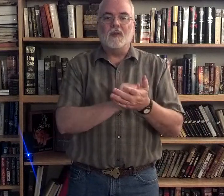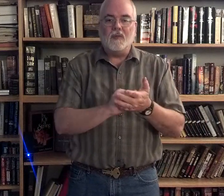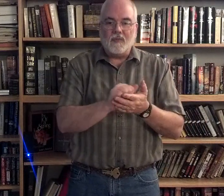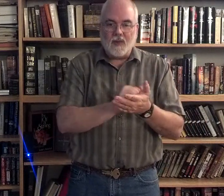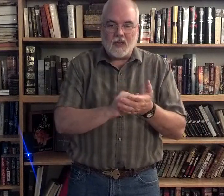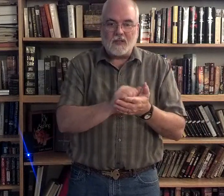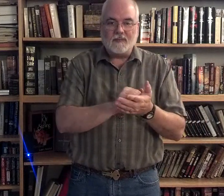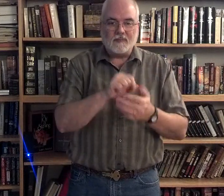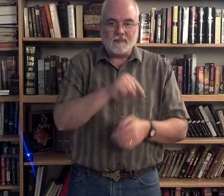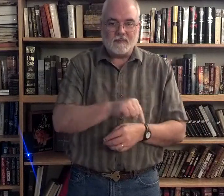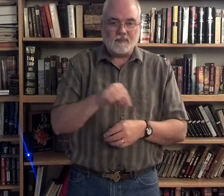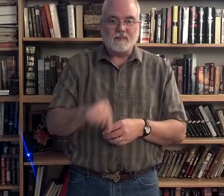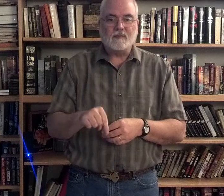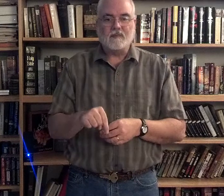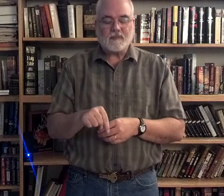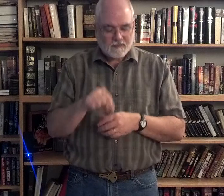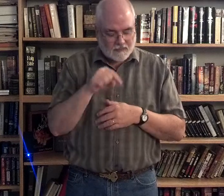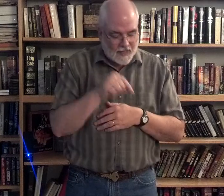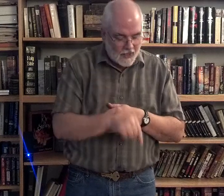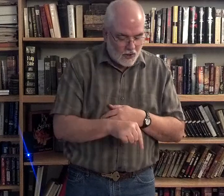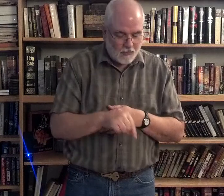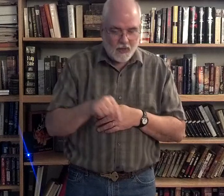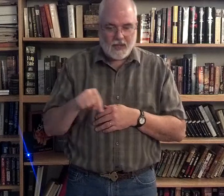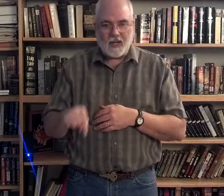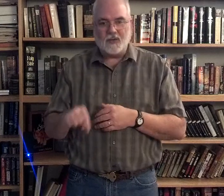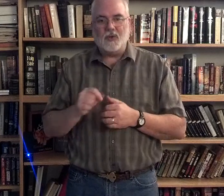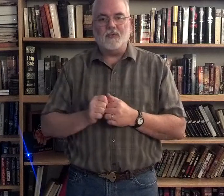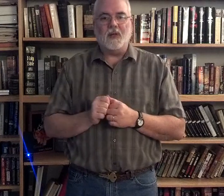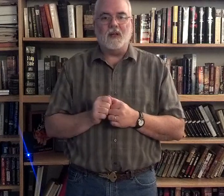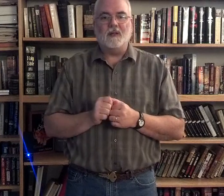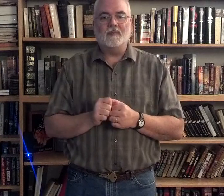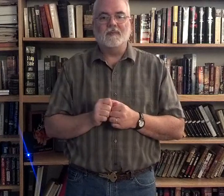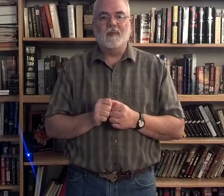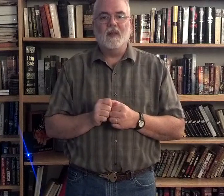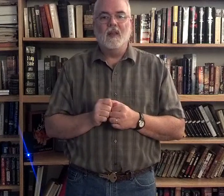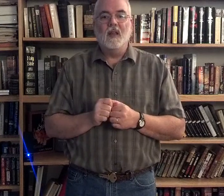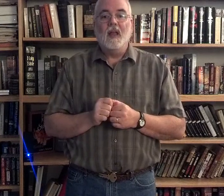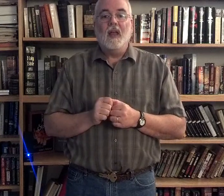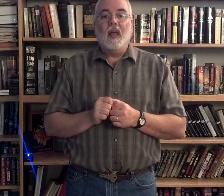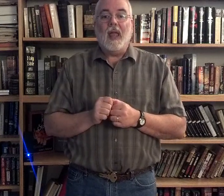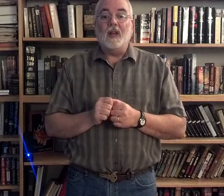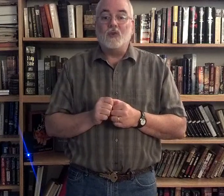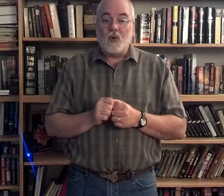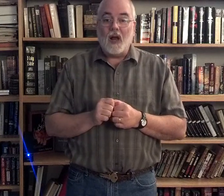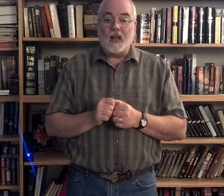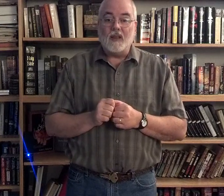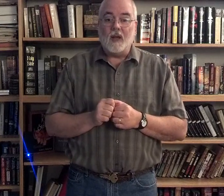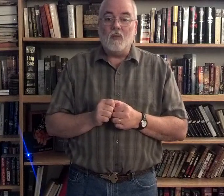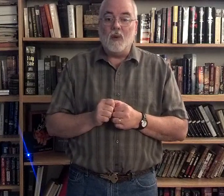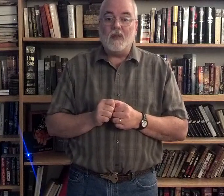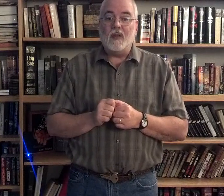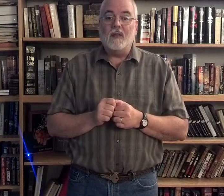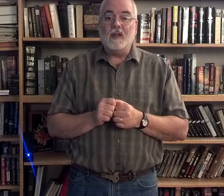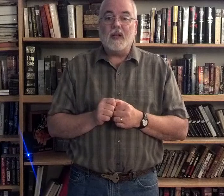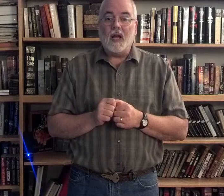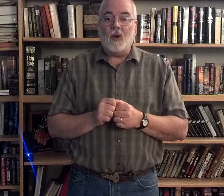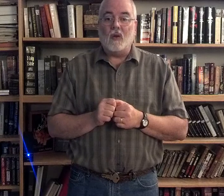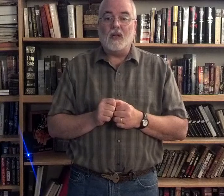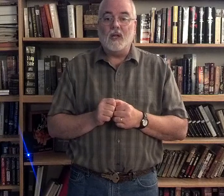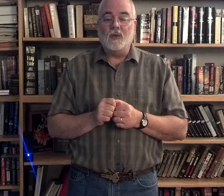feet. He just point down to the feet. And drying them with the towel he was